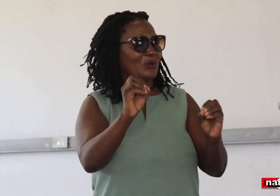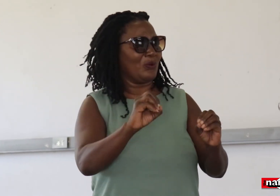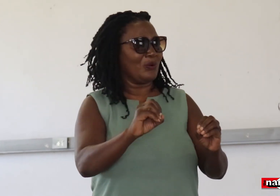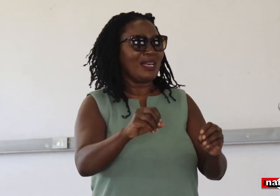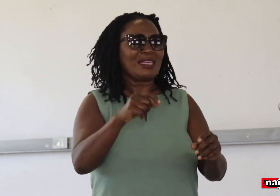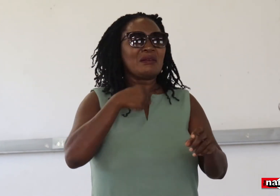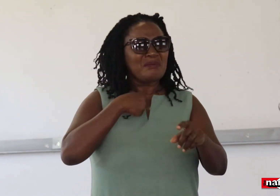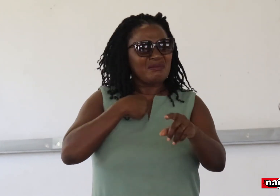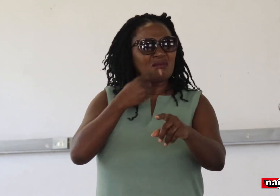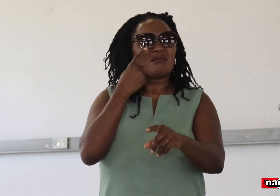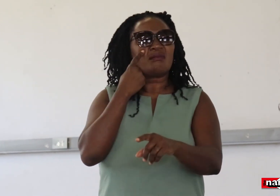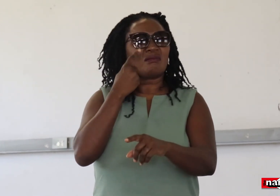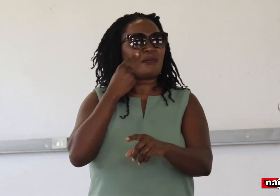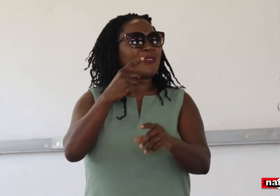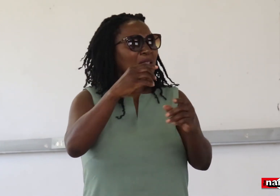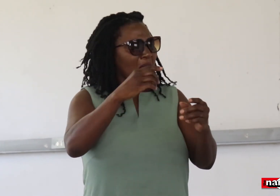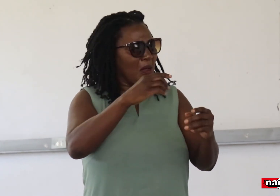Because it is not fair for us.